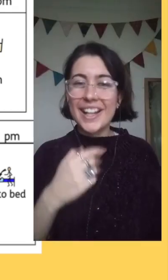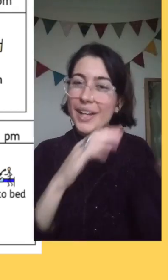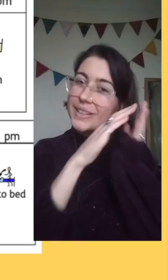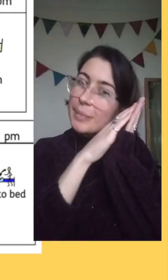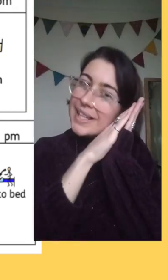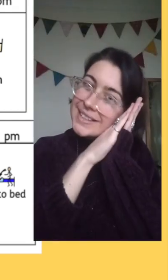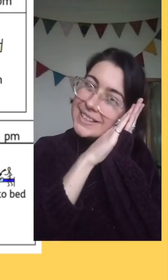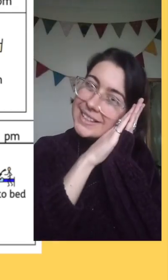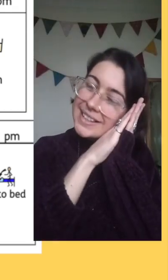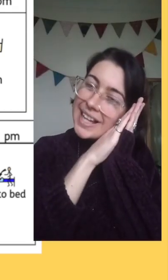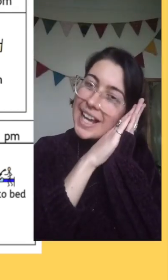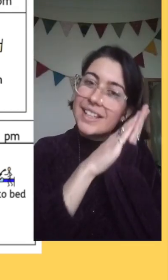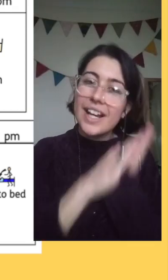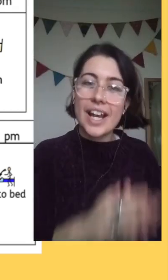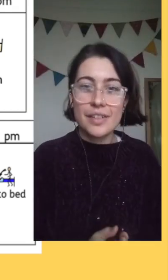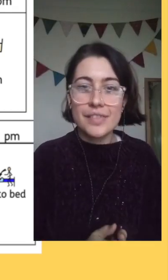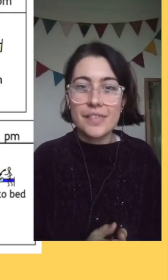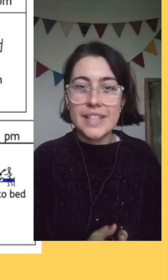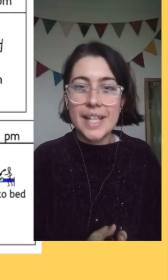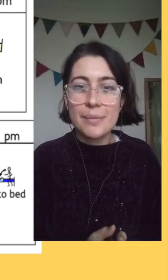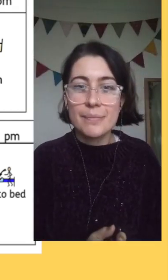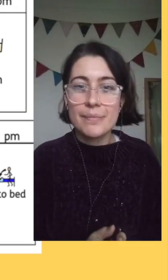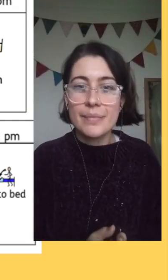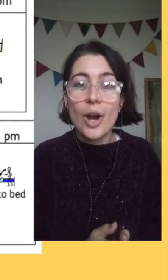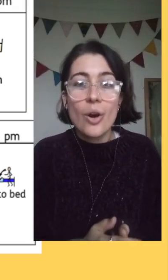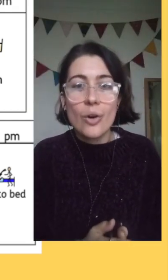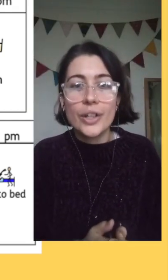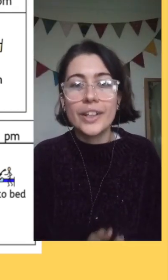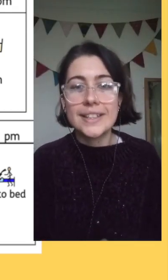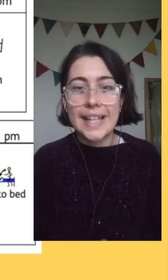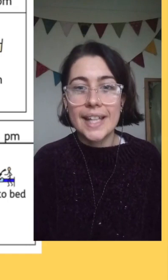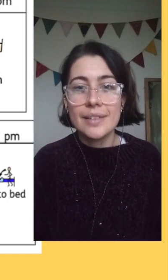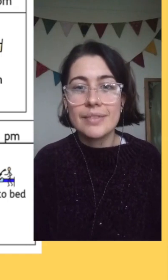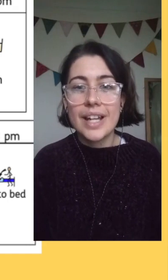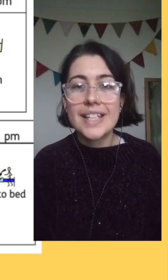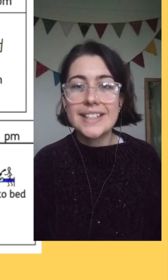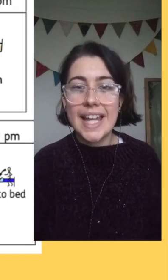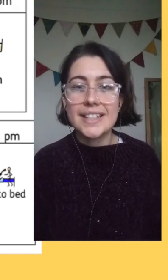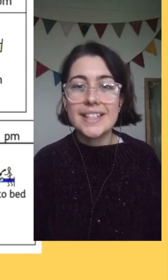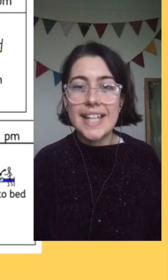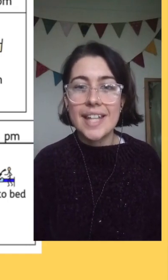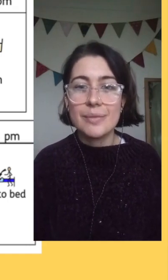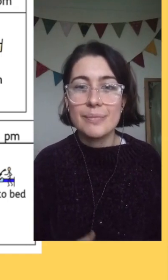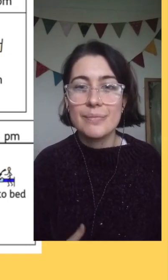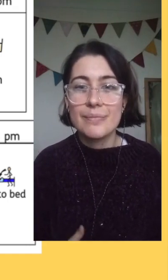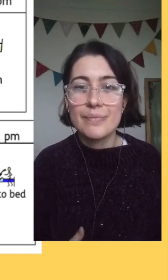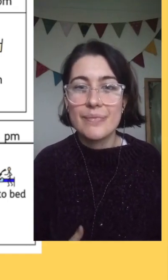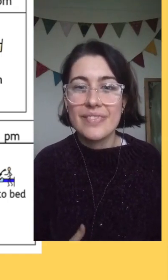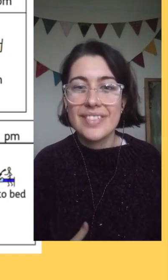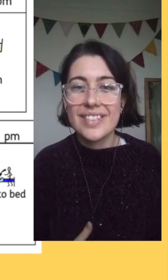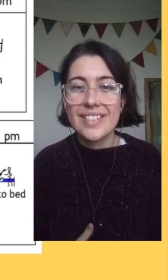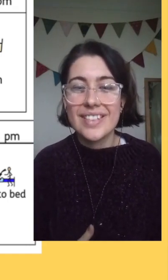I go to bed at 9.50 or you can say 10 to 10.